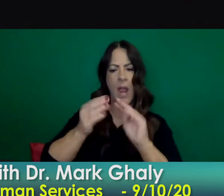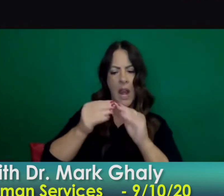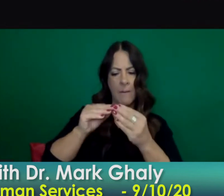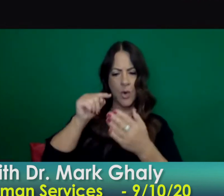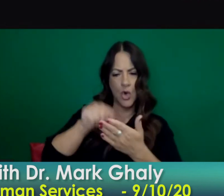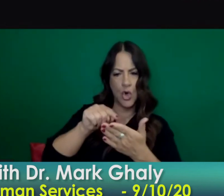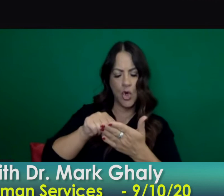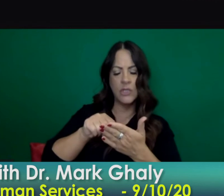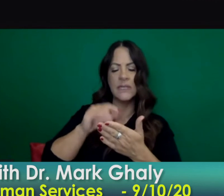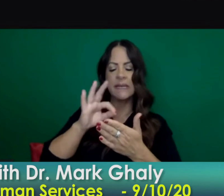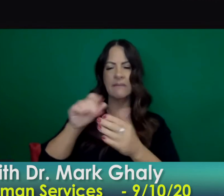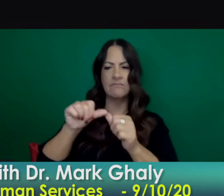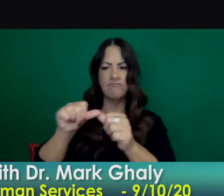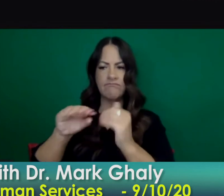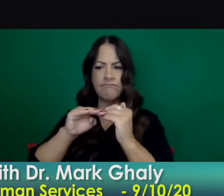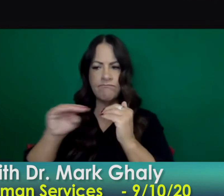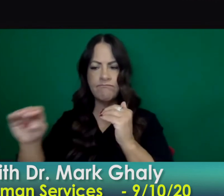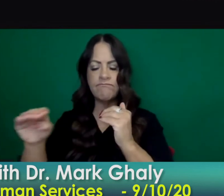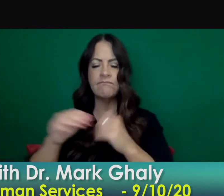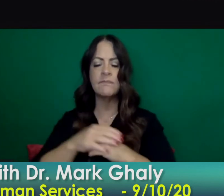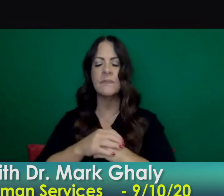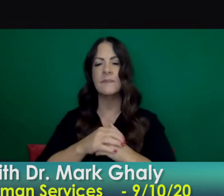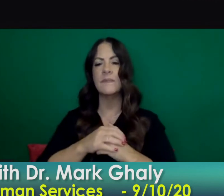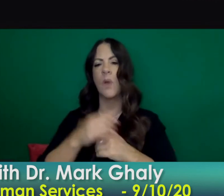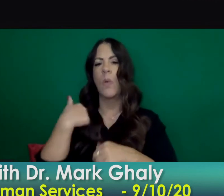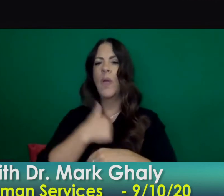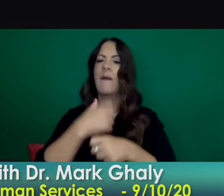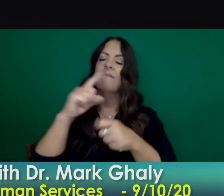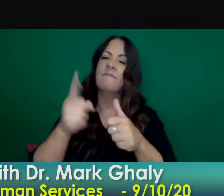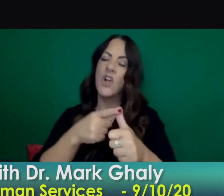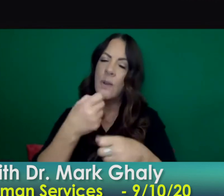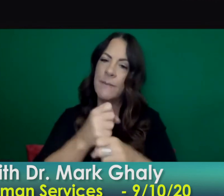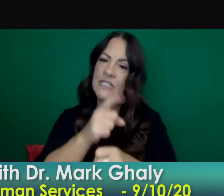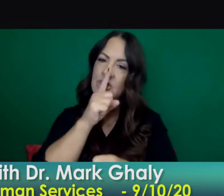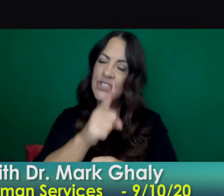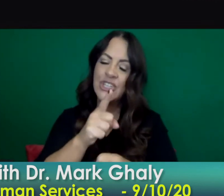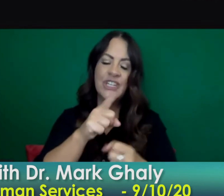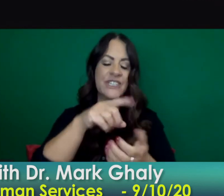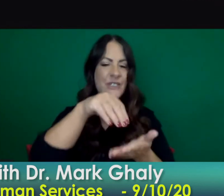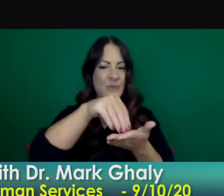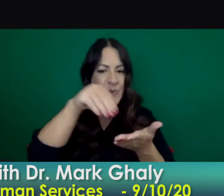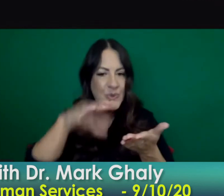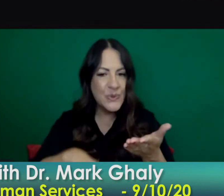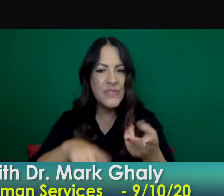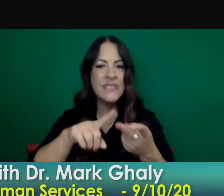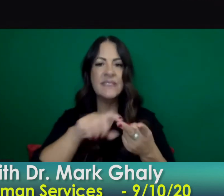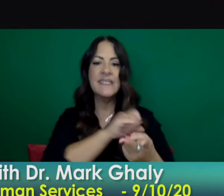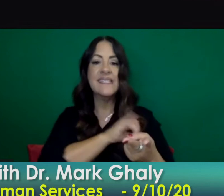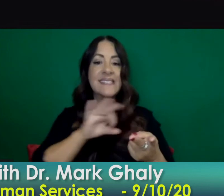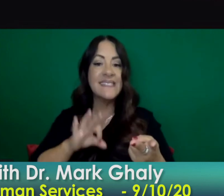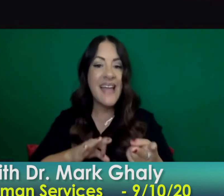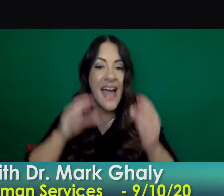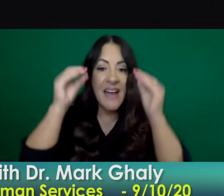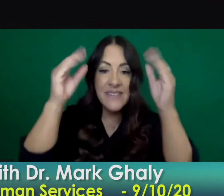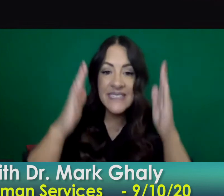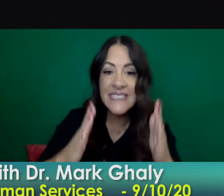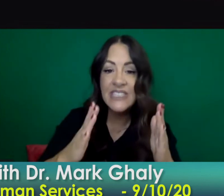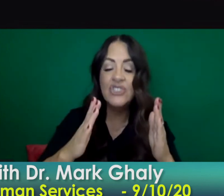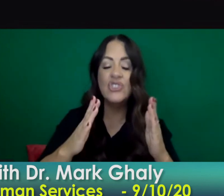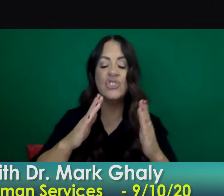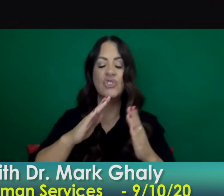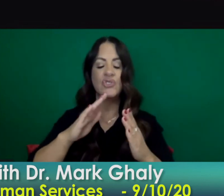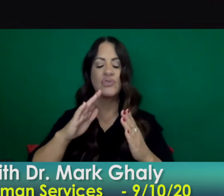a guiding principle is we want to make sure students staff teachers and the entire school community